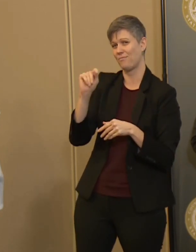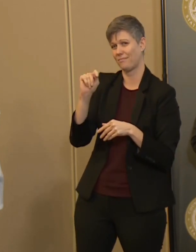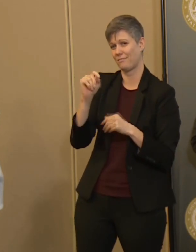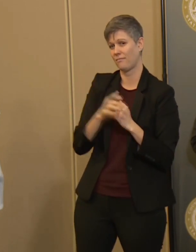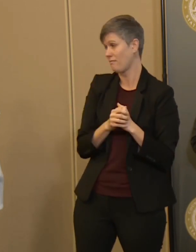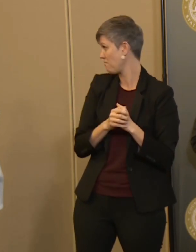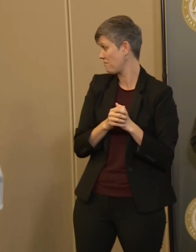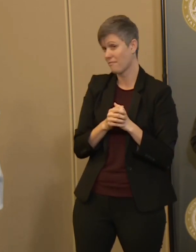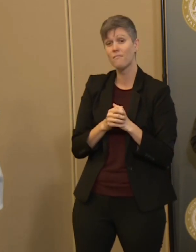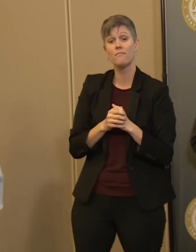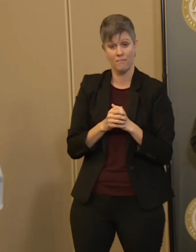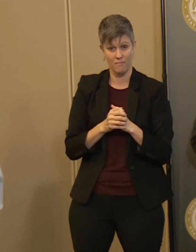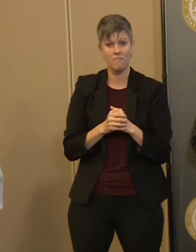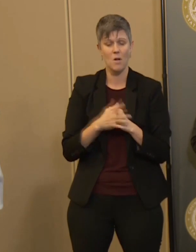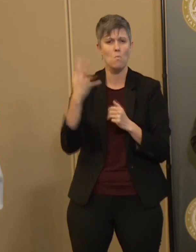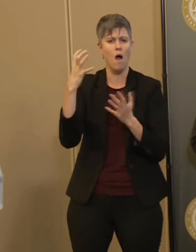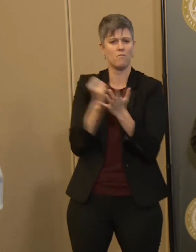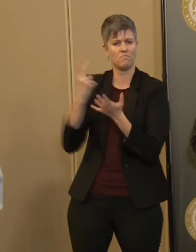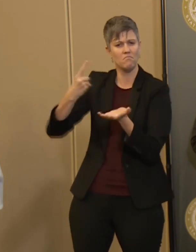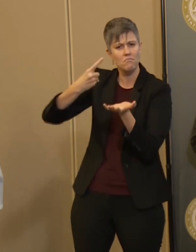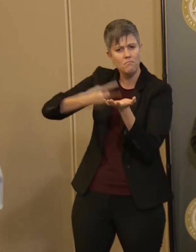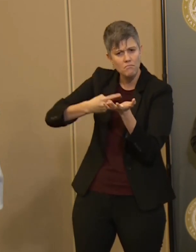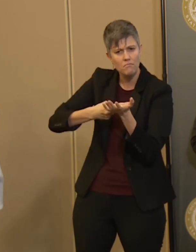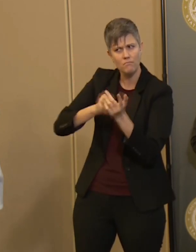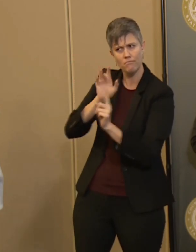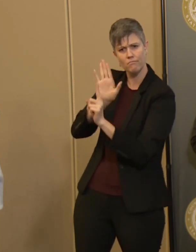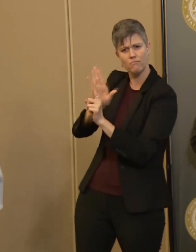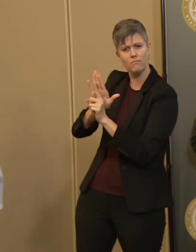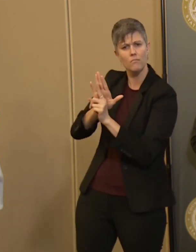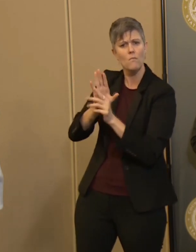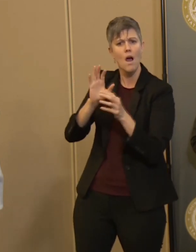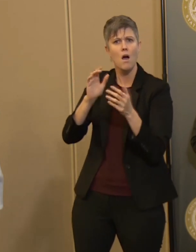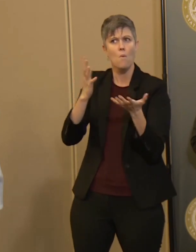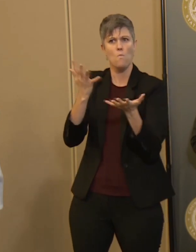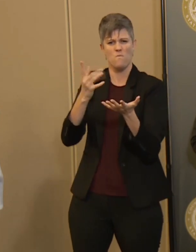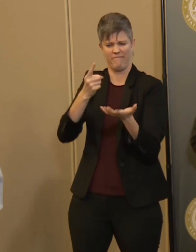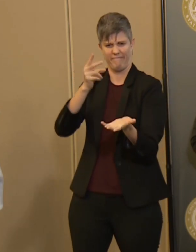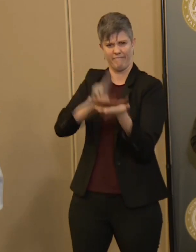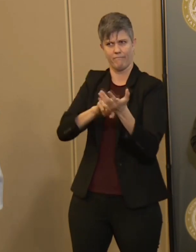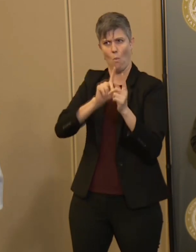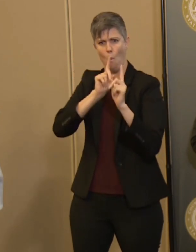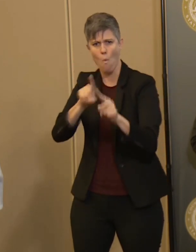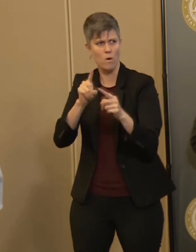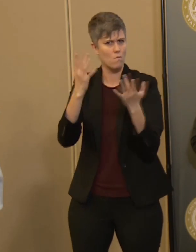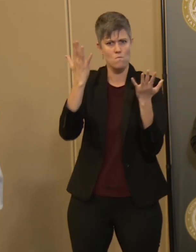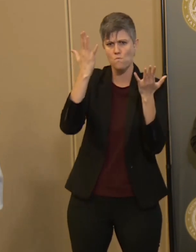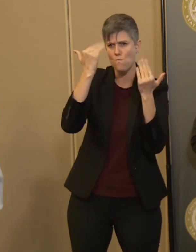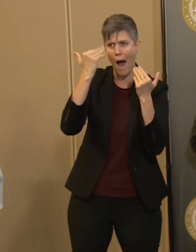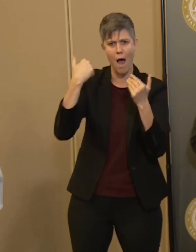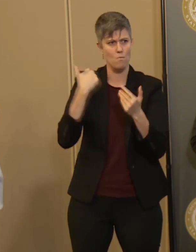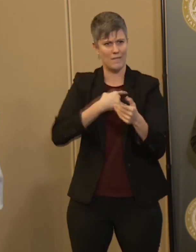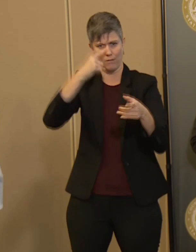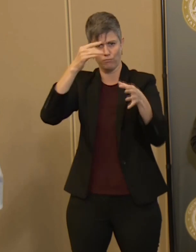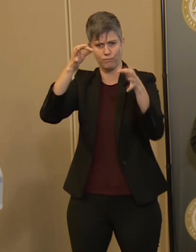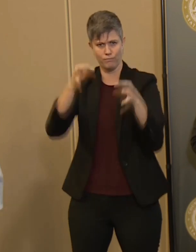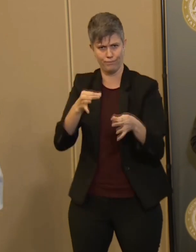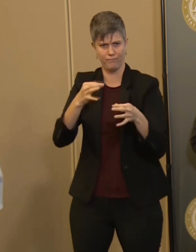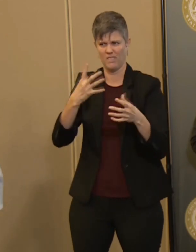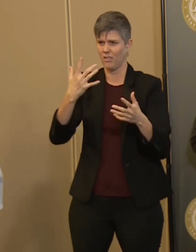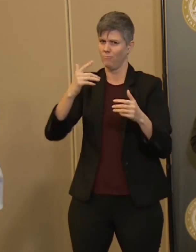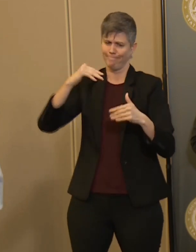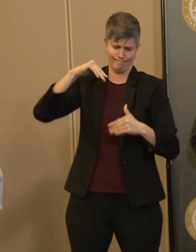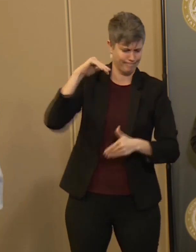brief us on the facts underlying this order and why we've gone to this aggressive but necessary action